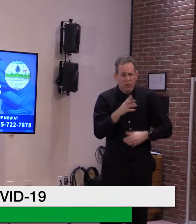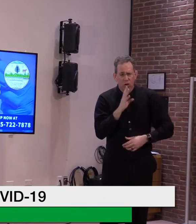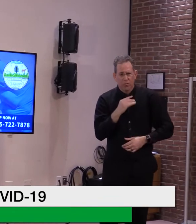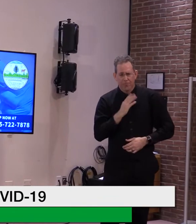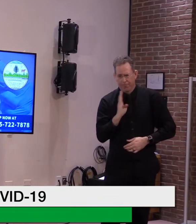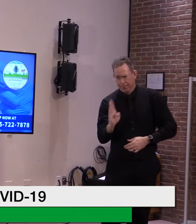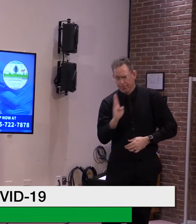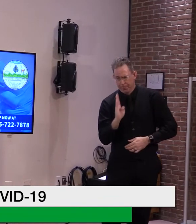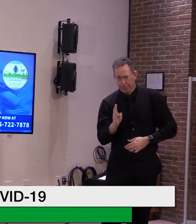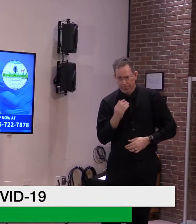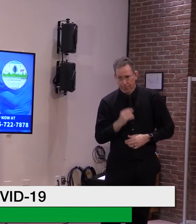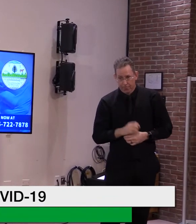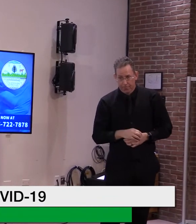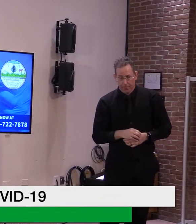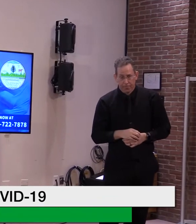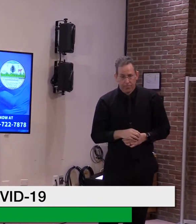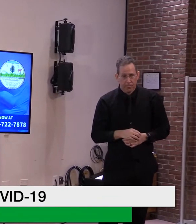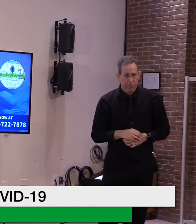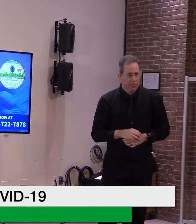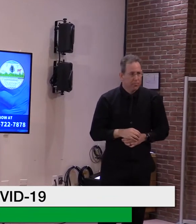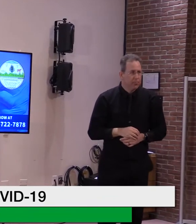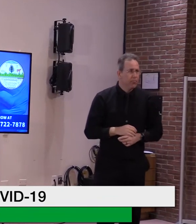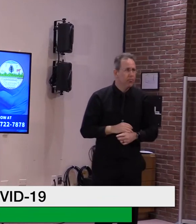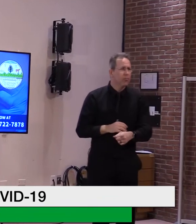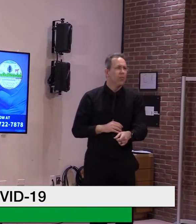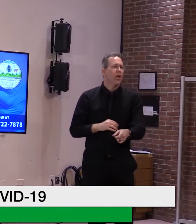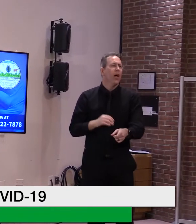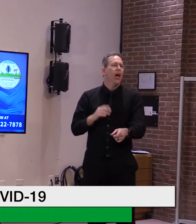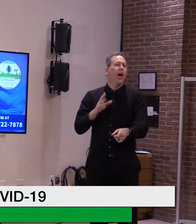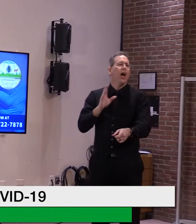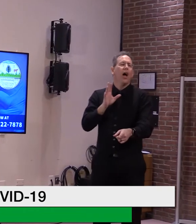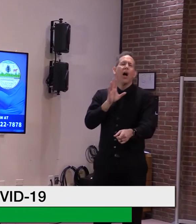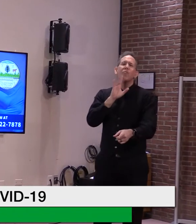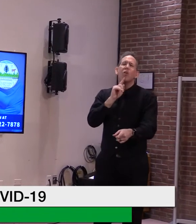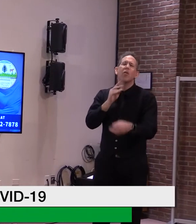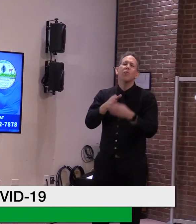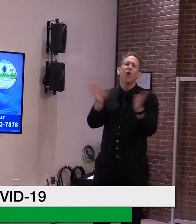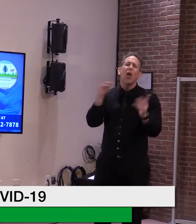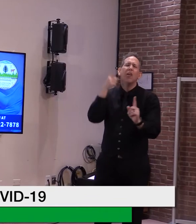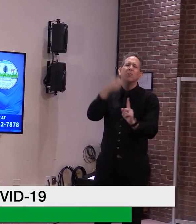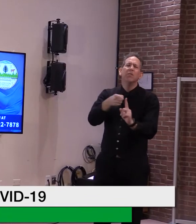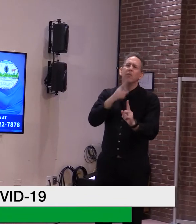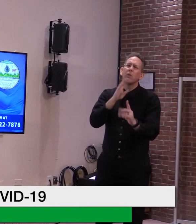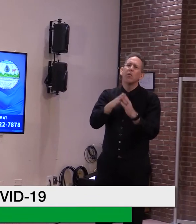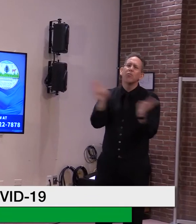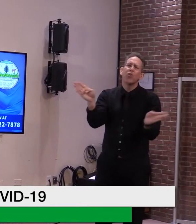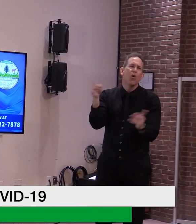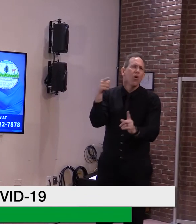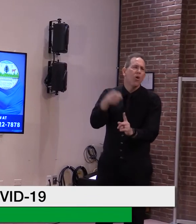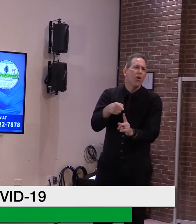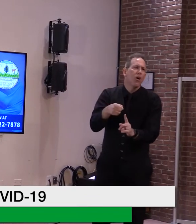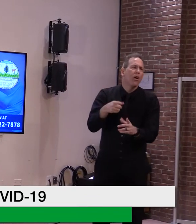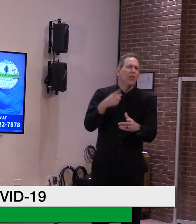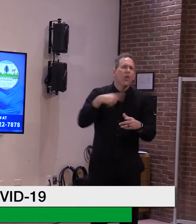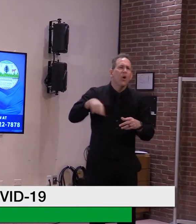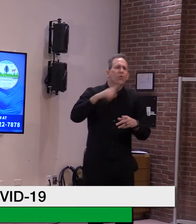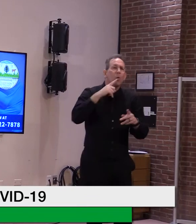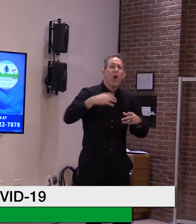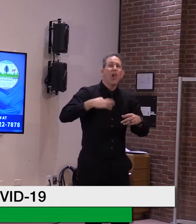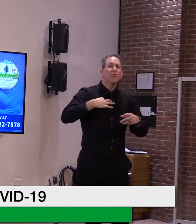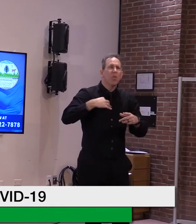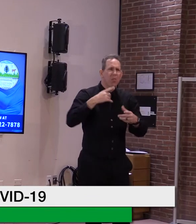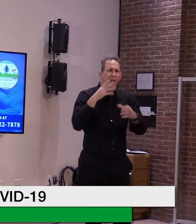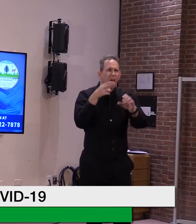I mean, I was talking more, more broadly, um, about the new eligibility periods and the thing that you mentioned